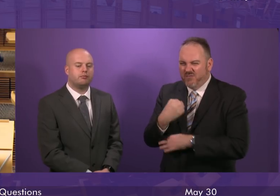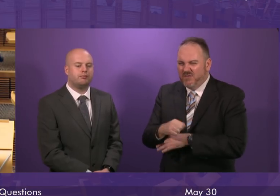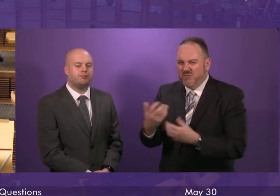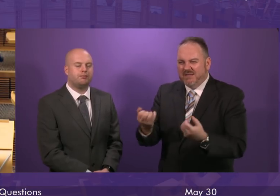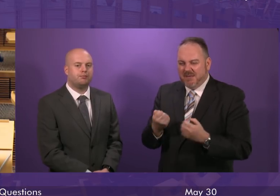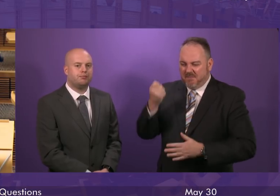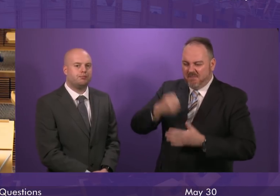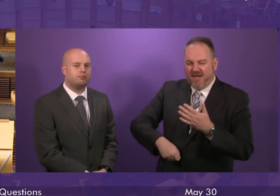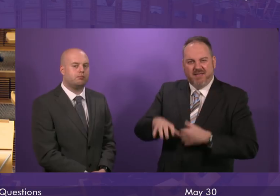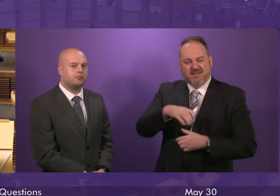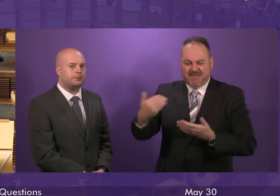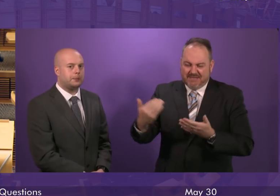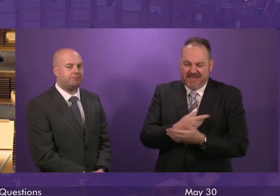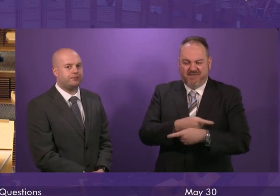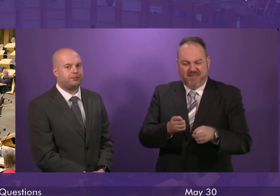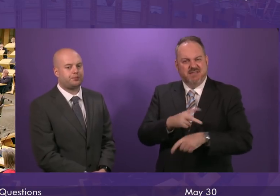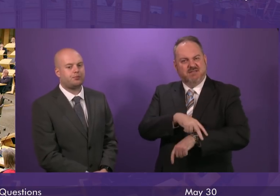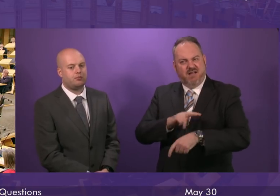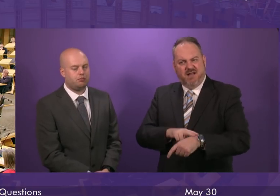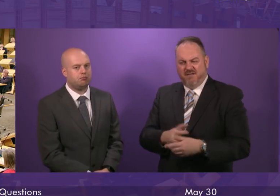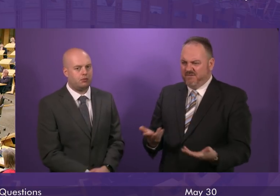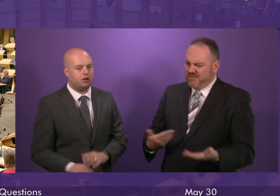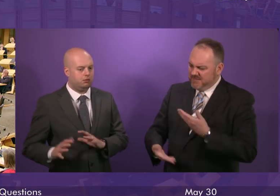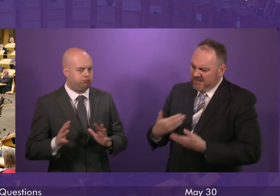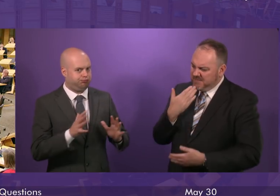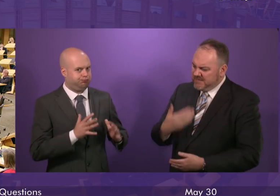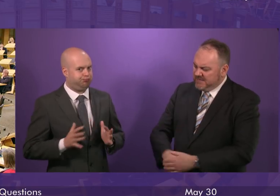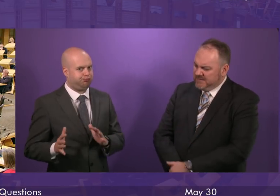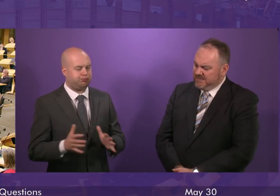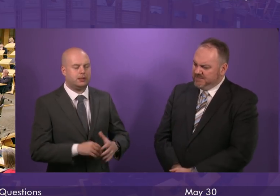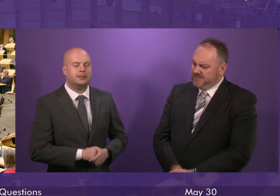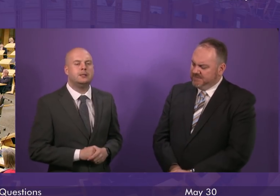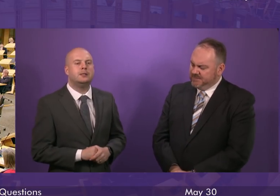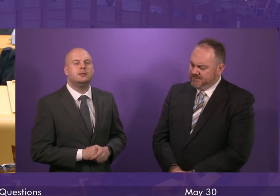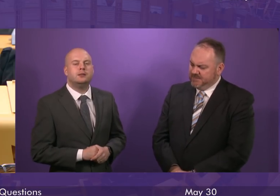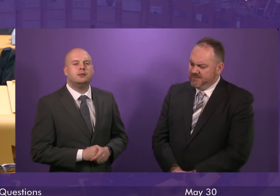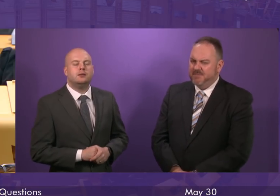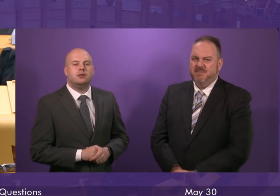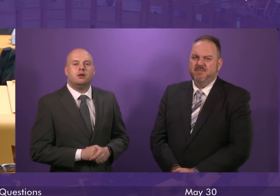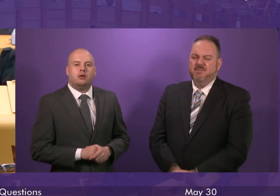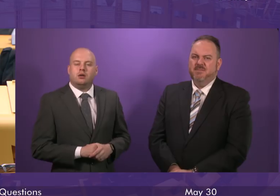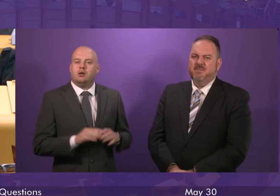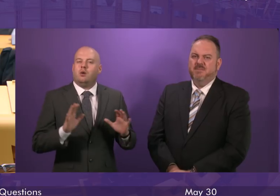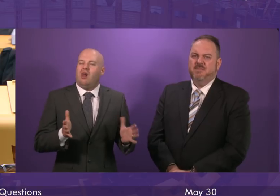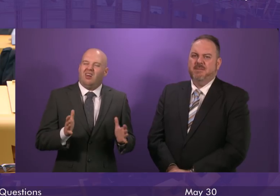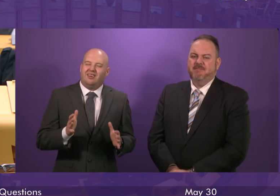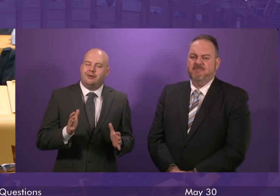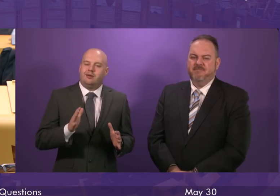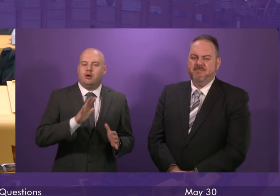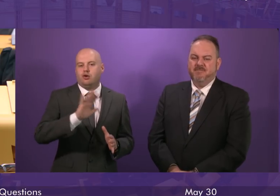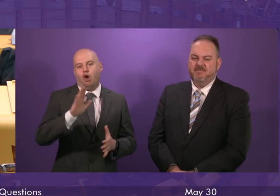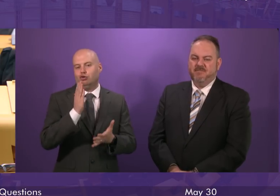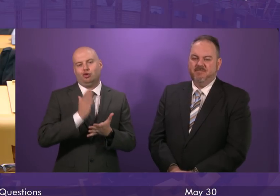the site and saving these jobs? First Minister. firstly, it is obviously not true that this Government